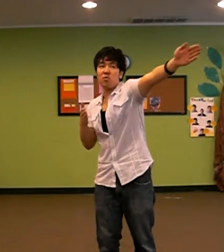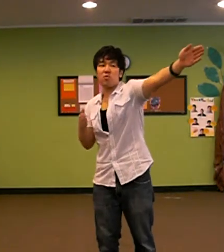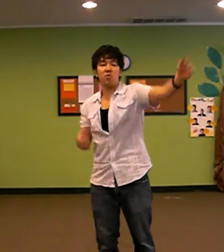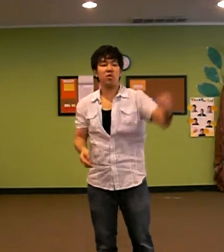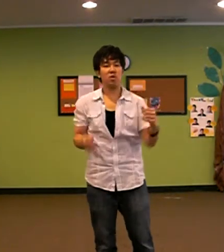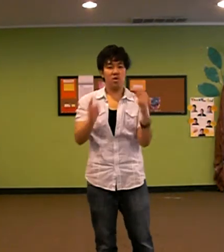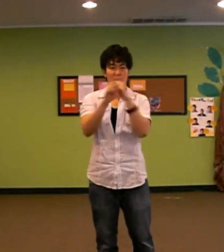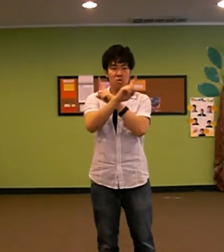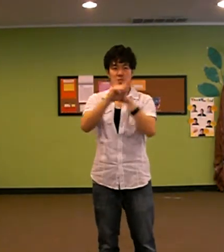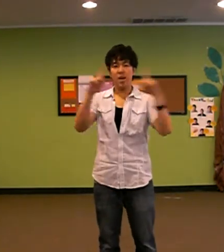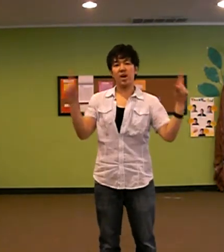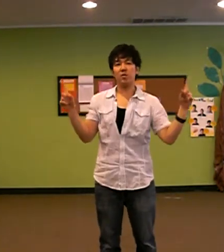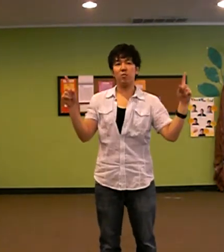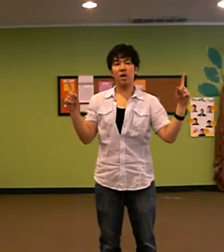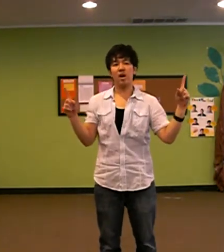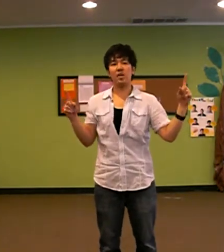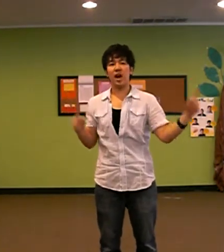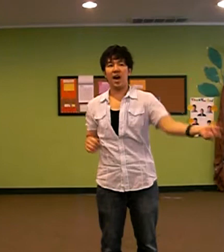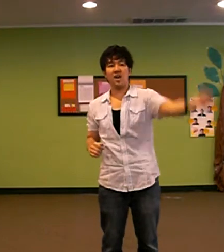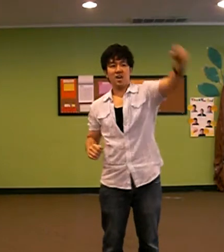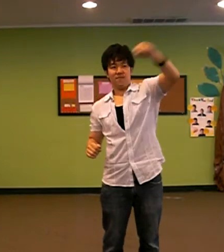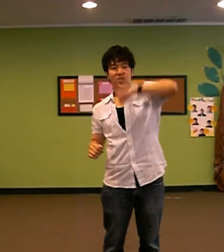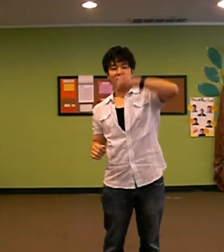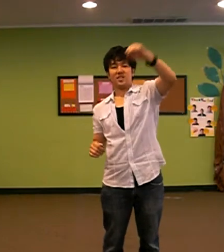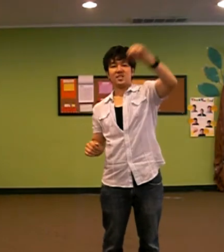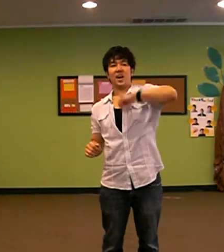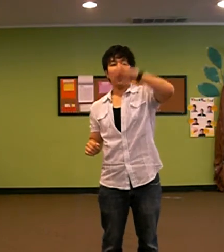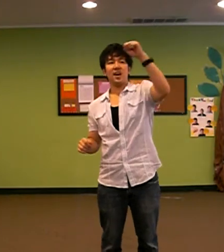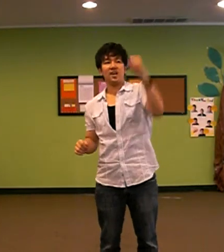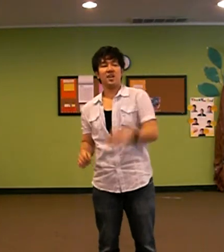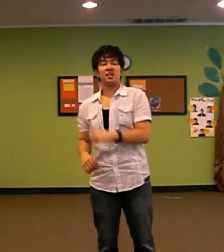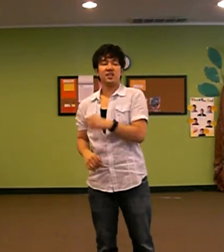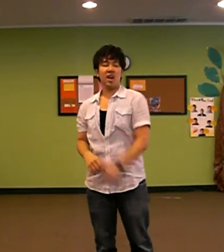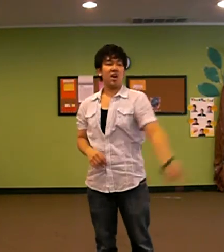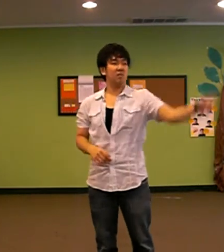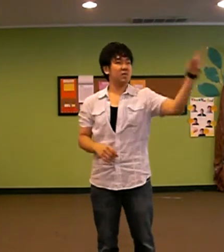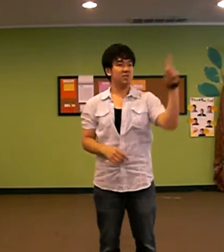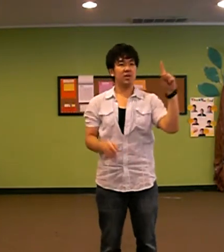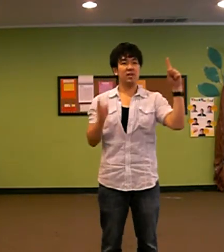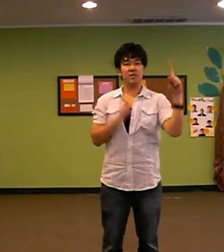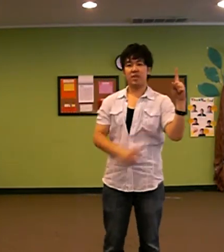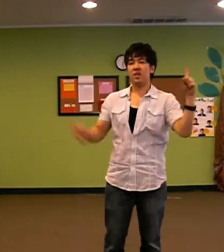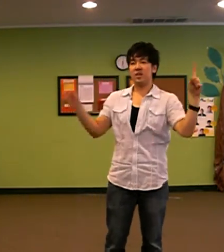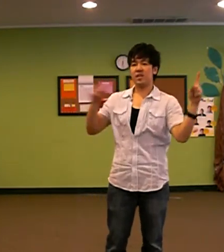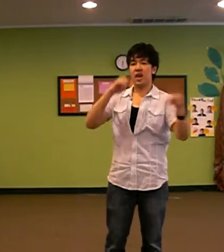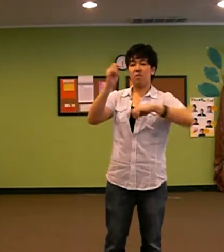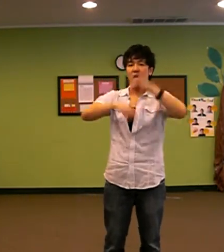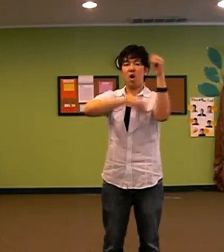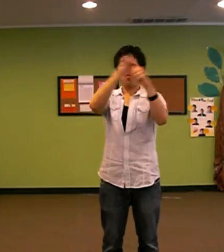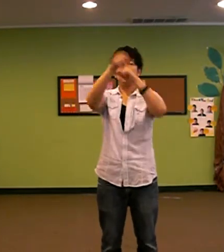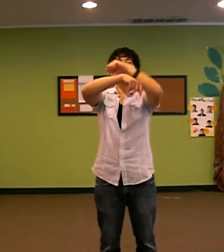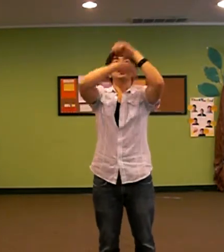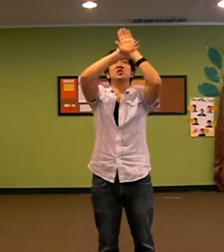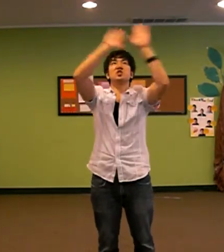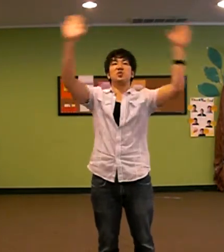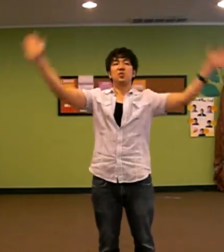no matter what I feel inside, there is one thing that will always be true,